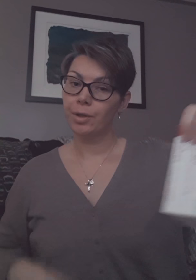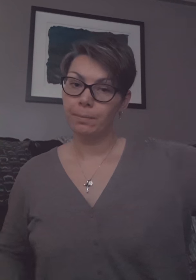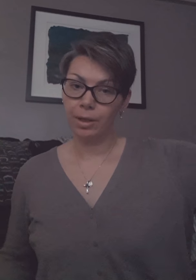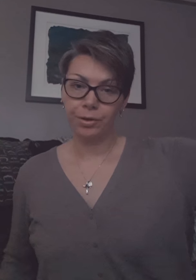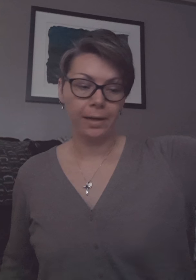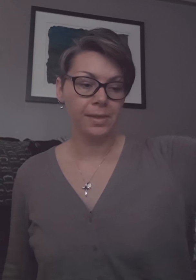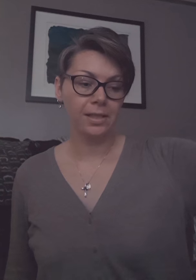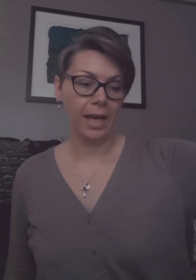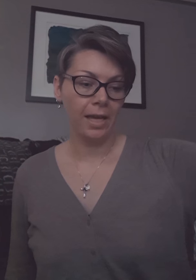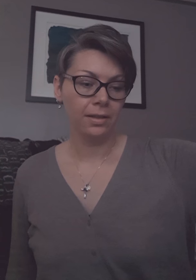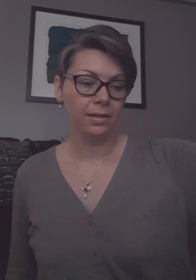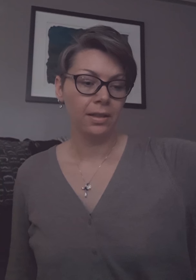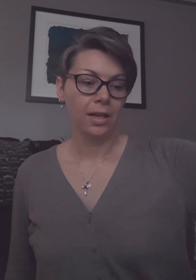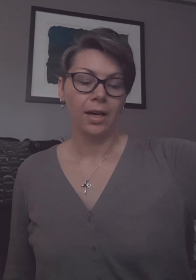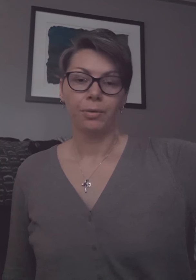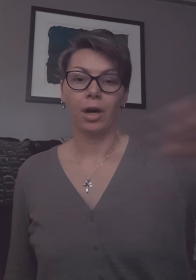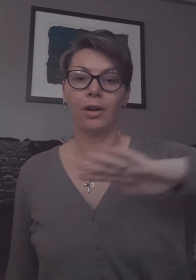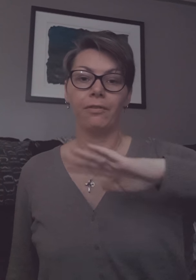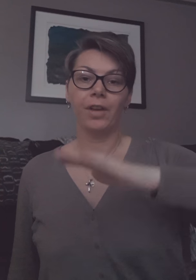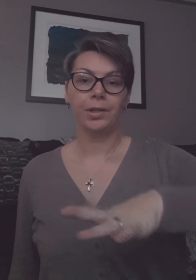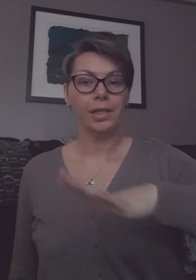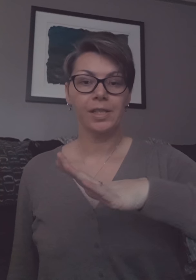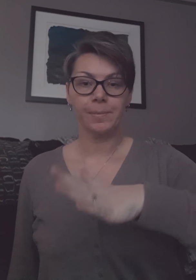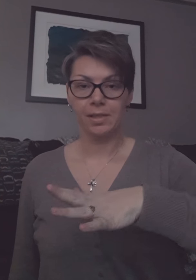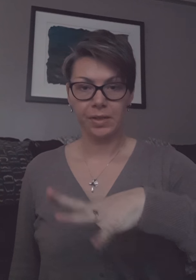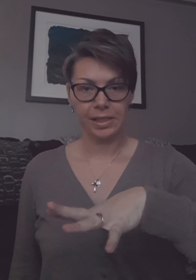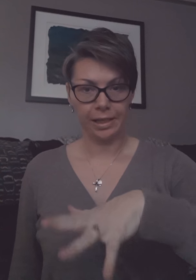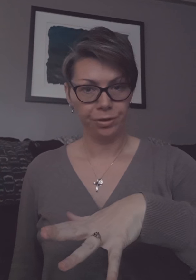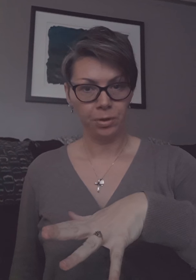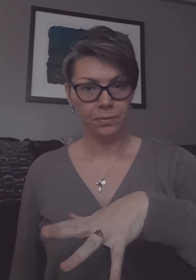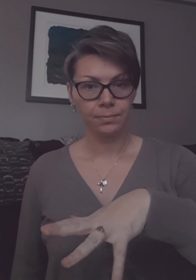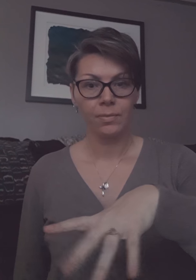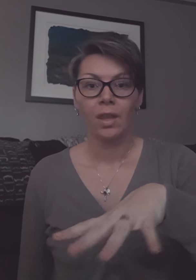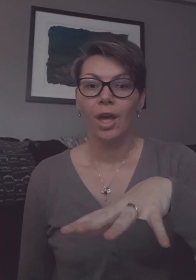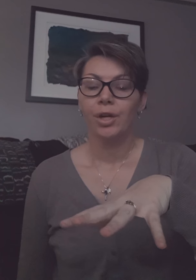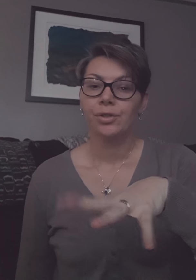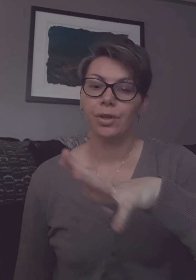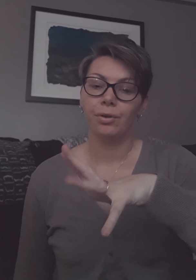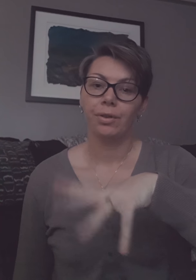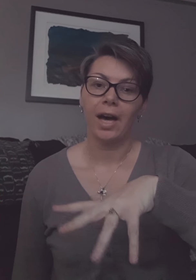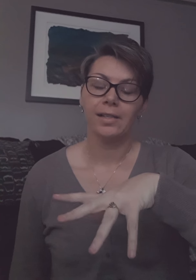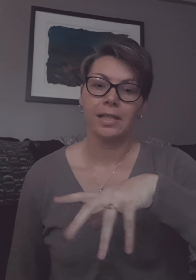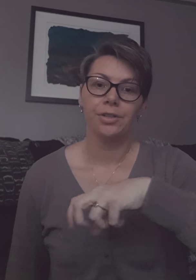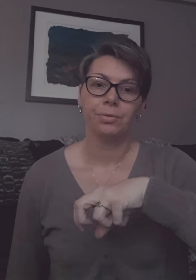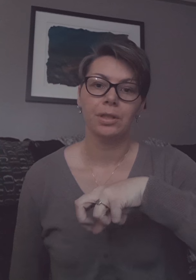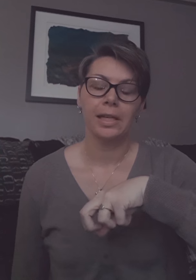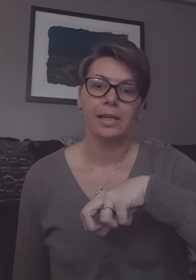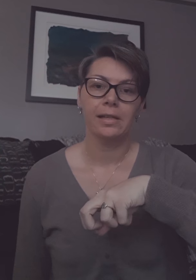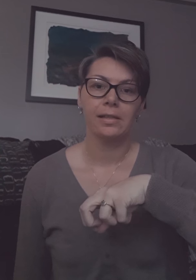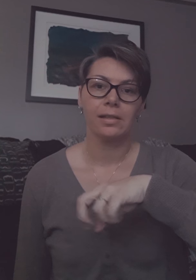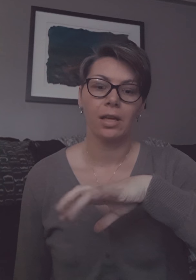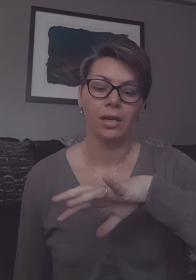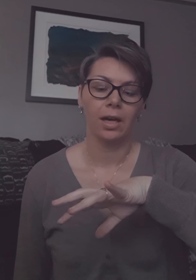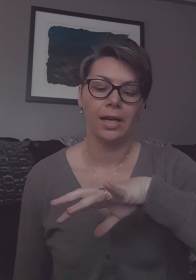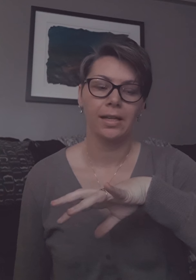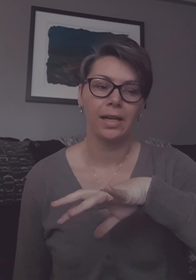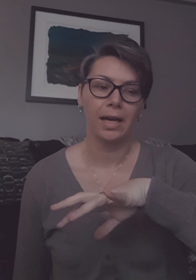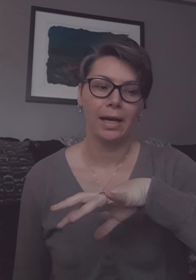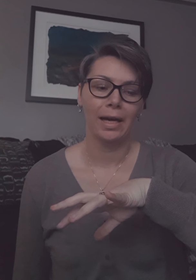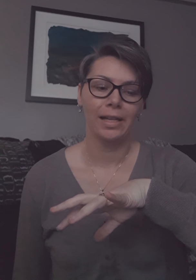milligrams a day on a very specific schedule so that schedule is I uh I